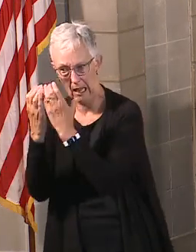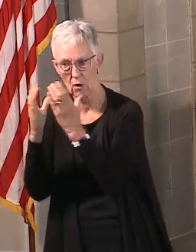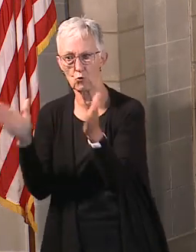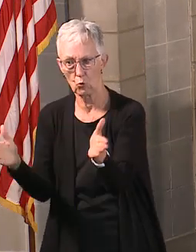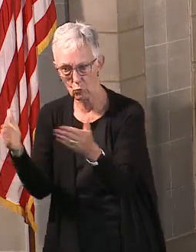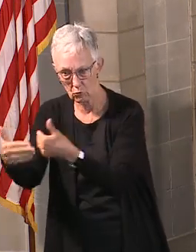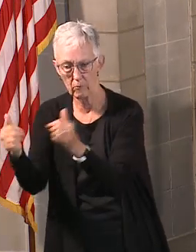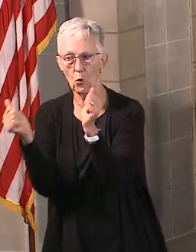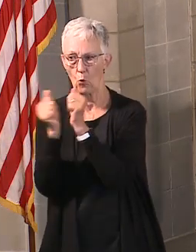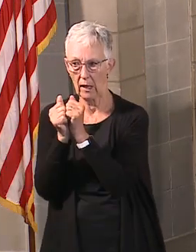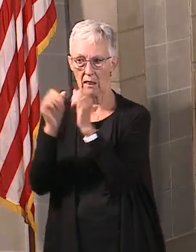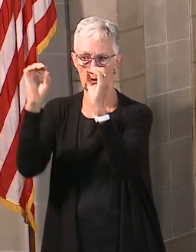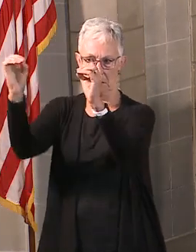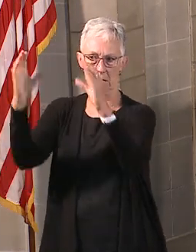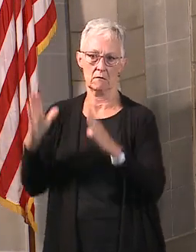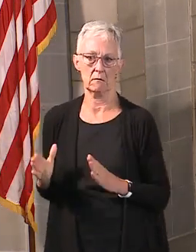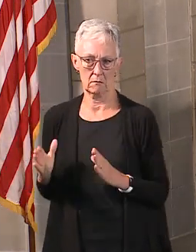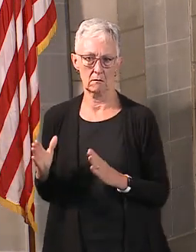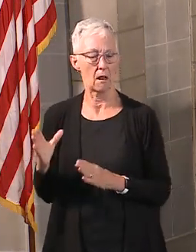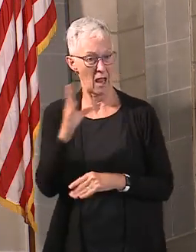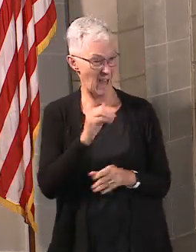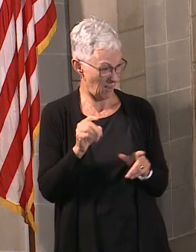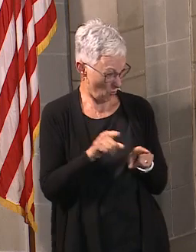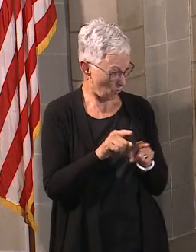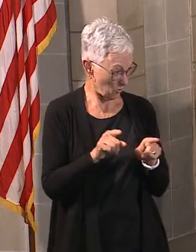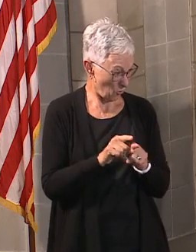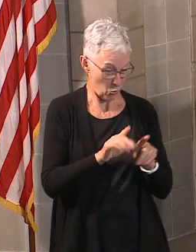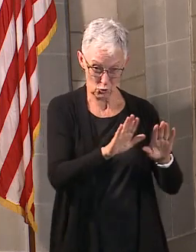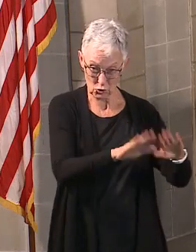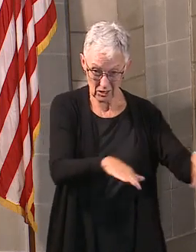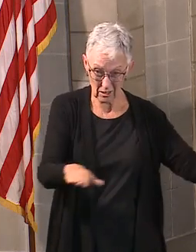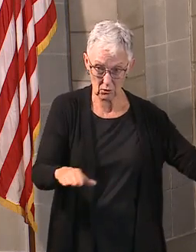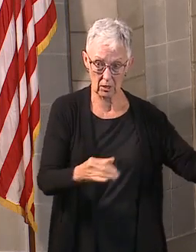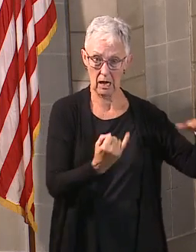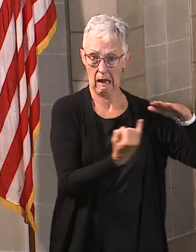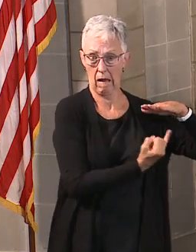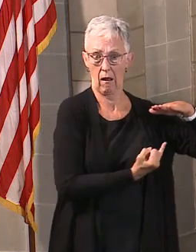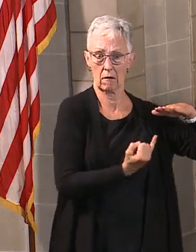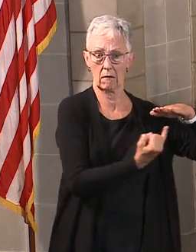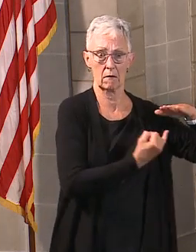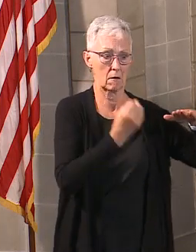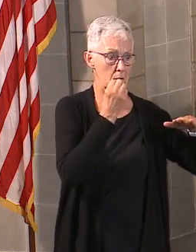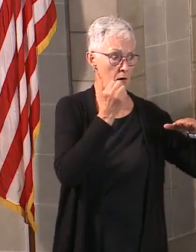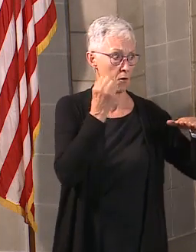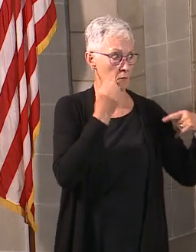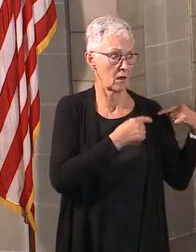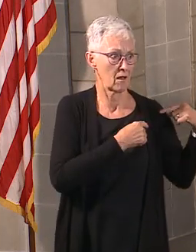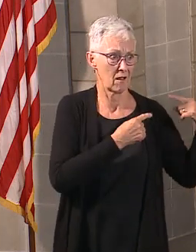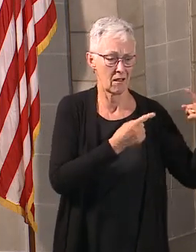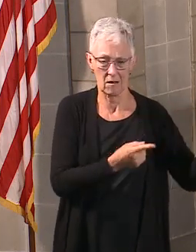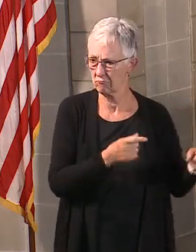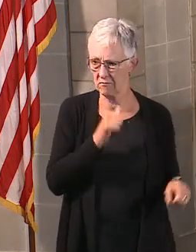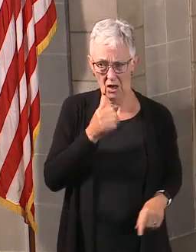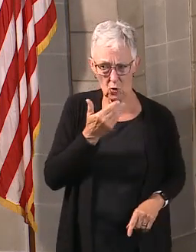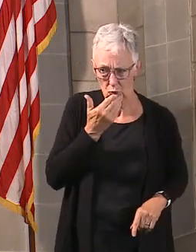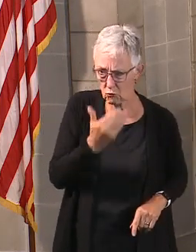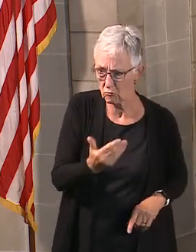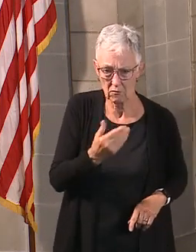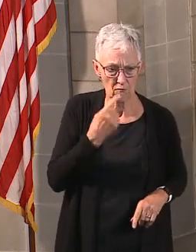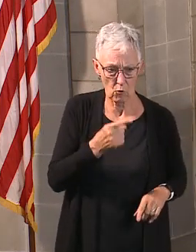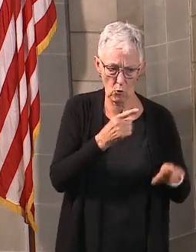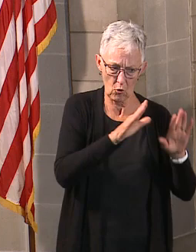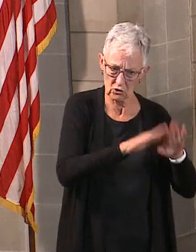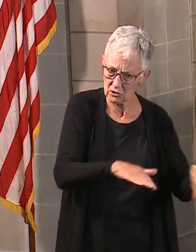important from a mental health aspect, right? Social isolation is not good for kids. We want to get kids back around their